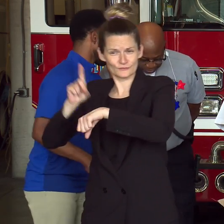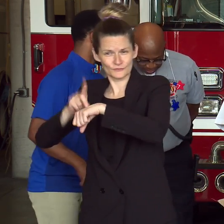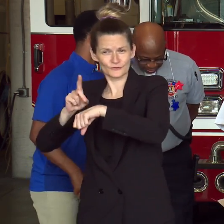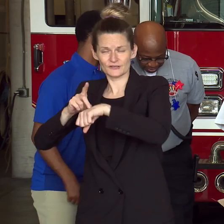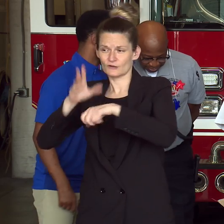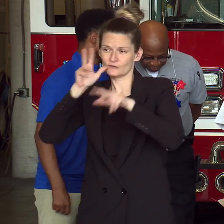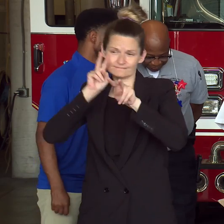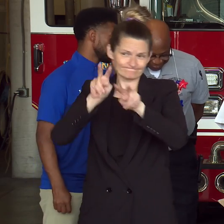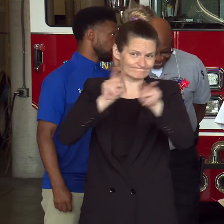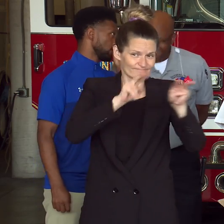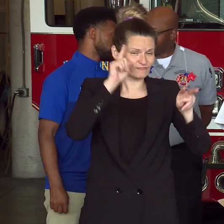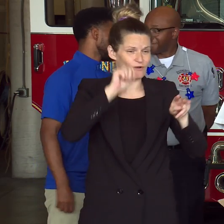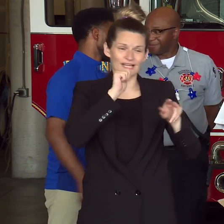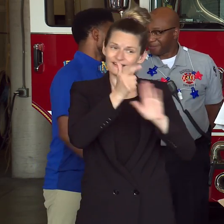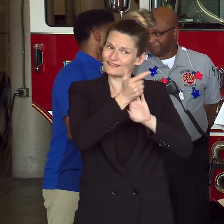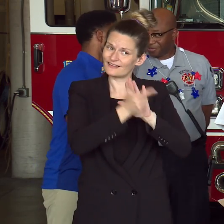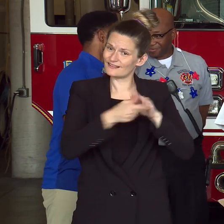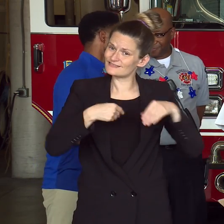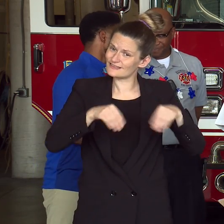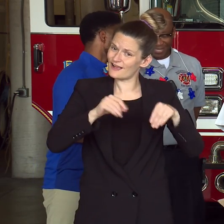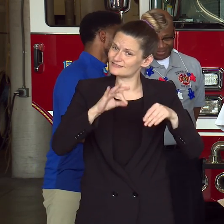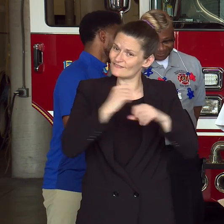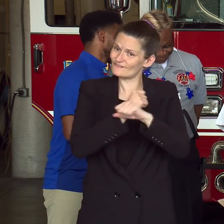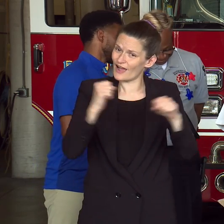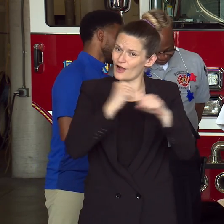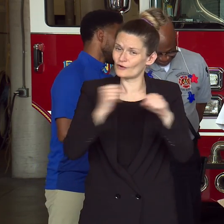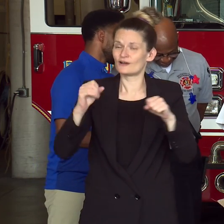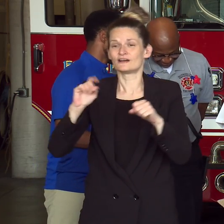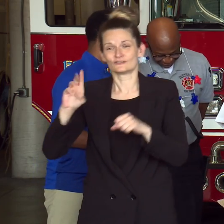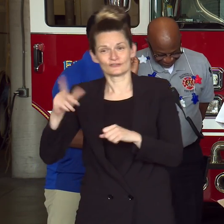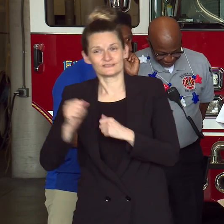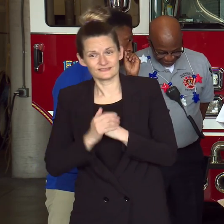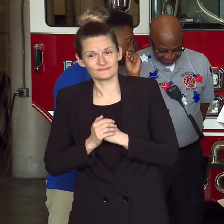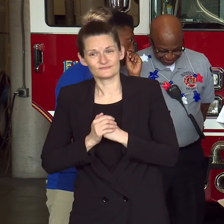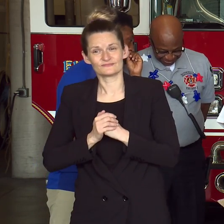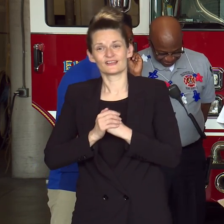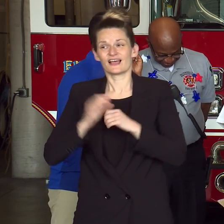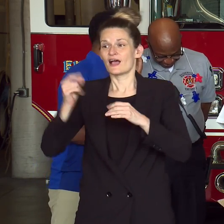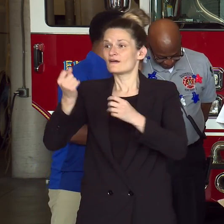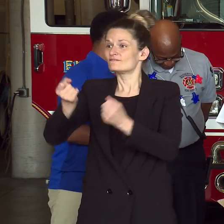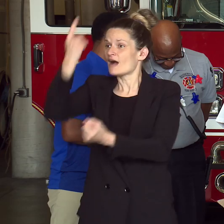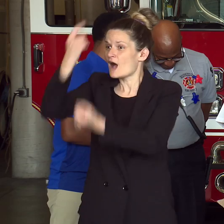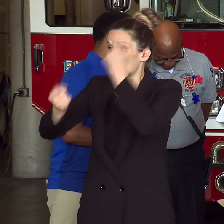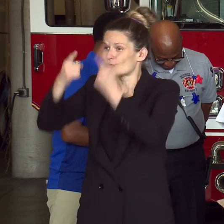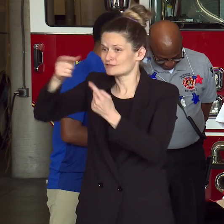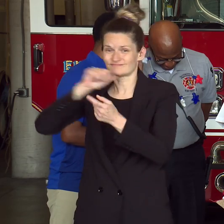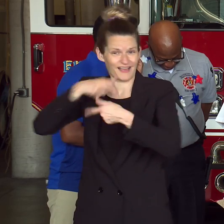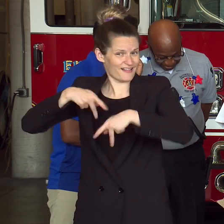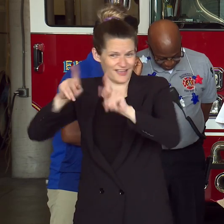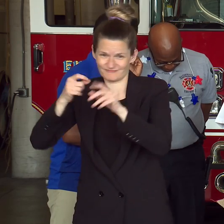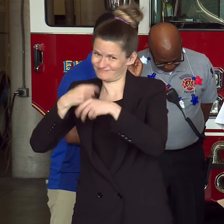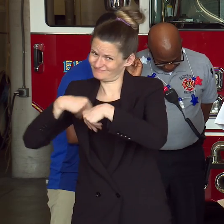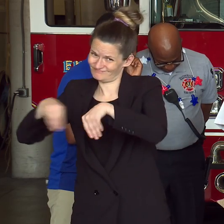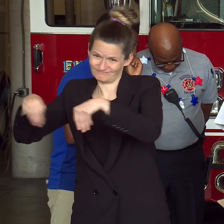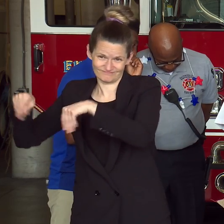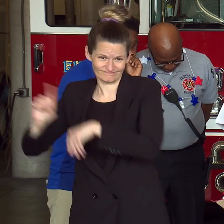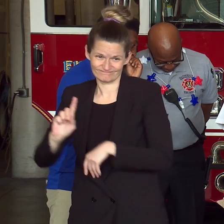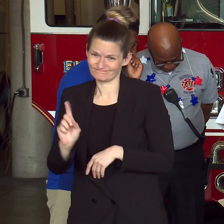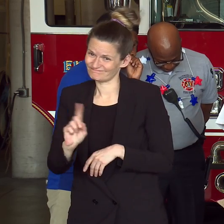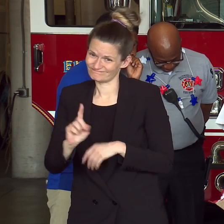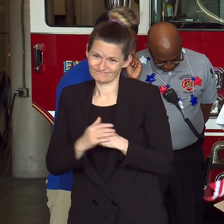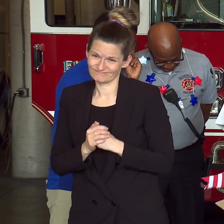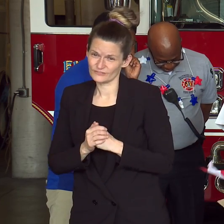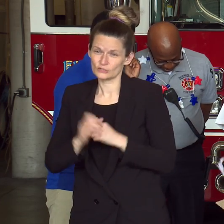distribution, and the illegal lighting of fireworks. In addition, we will be actively patrolling, looking for anyone